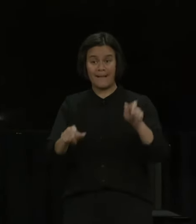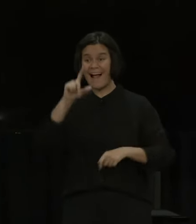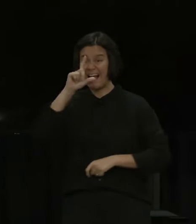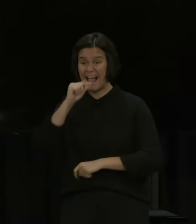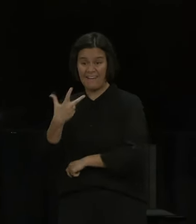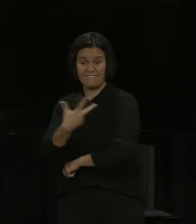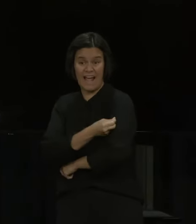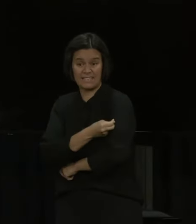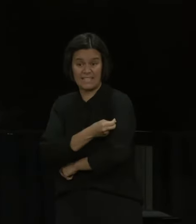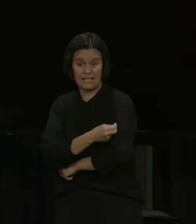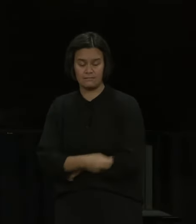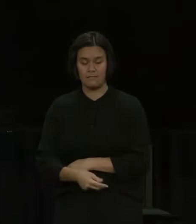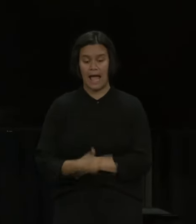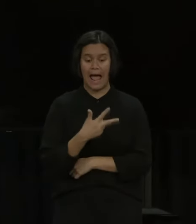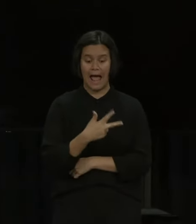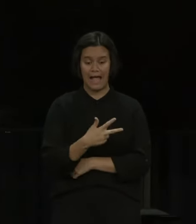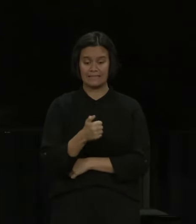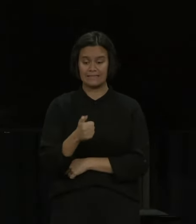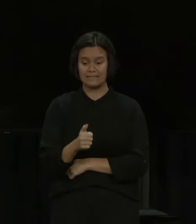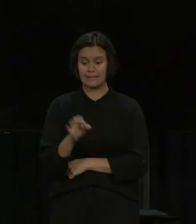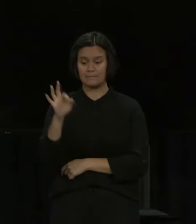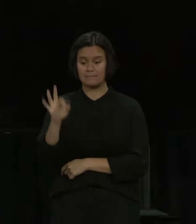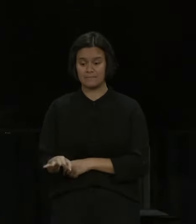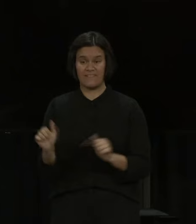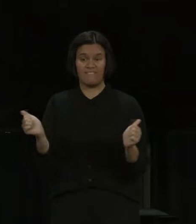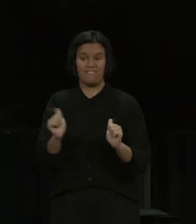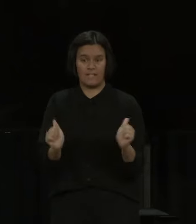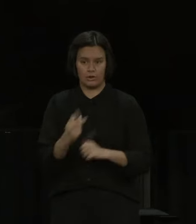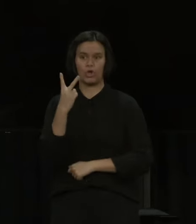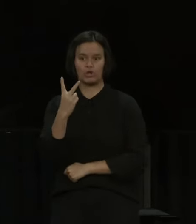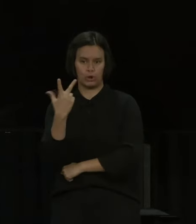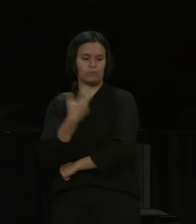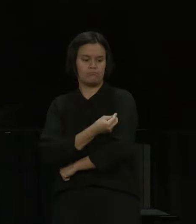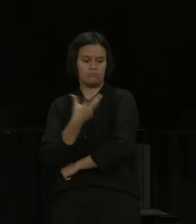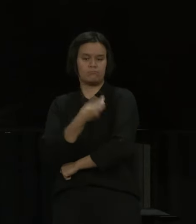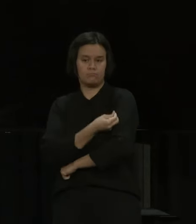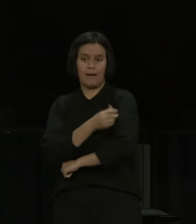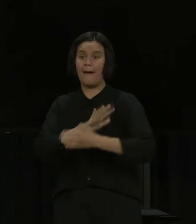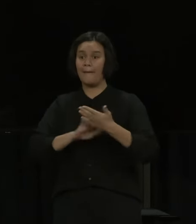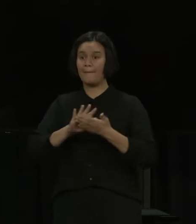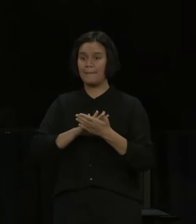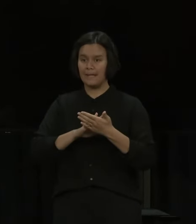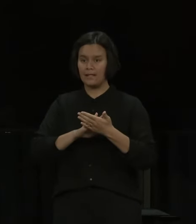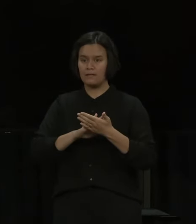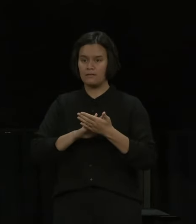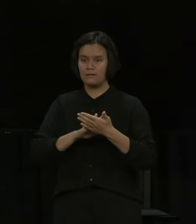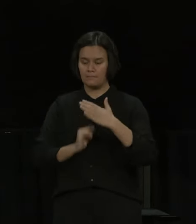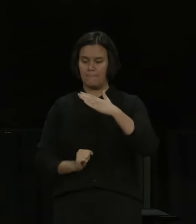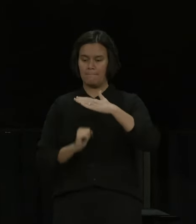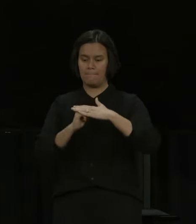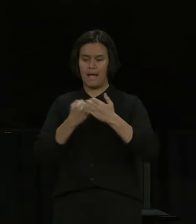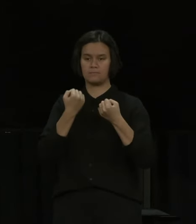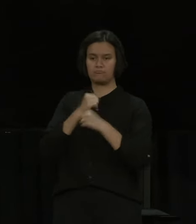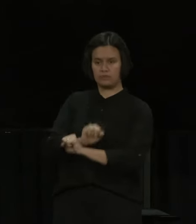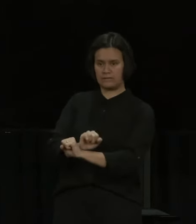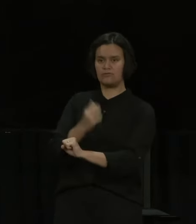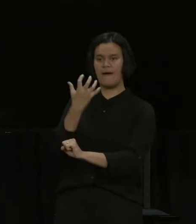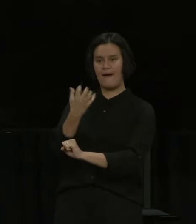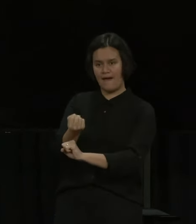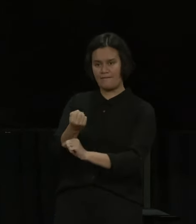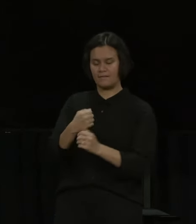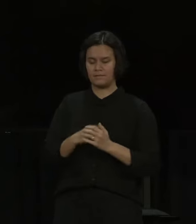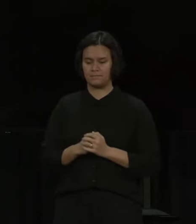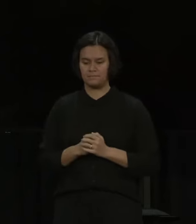have now received both doses of the vaccine and therefore have the maximum protection against COVID-19. 93